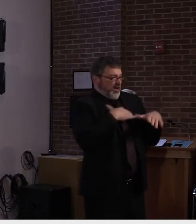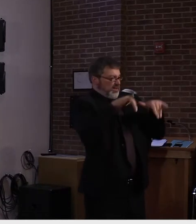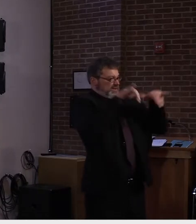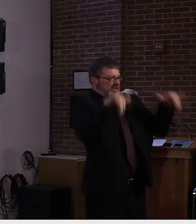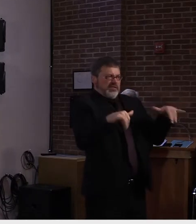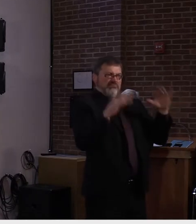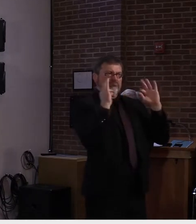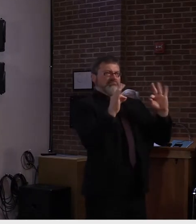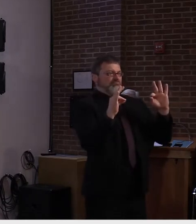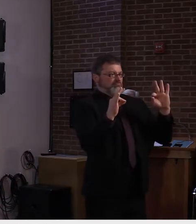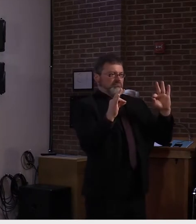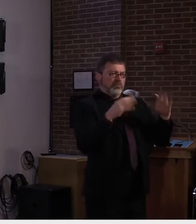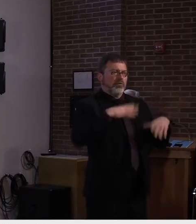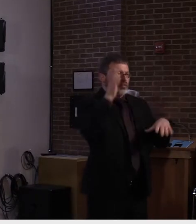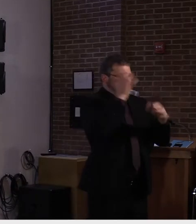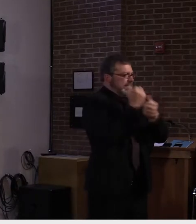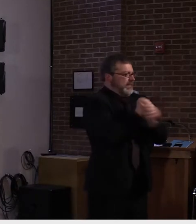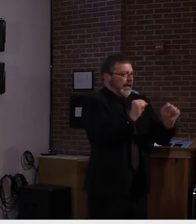the virus.